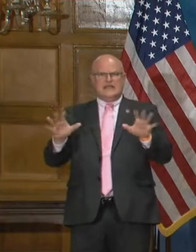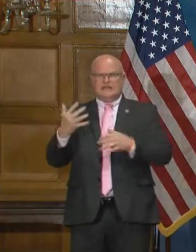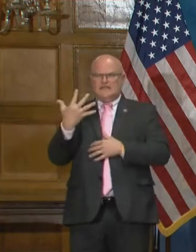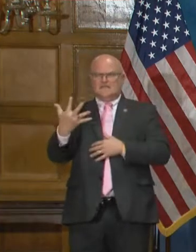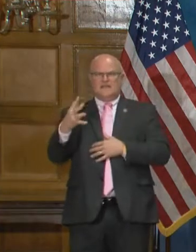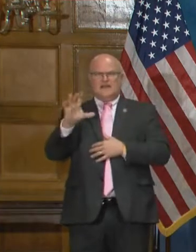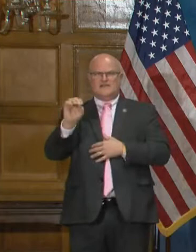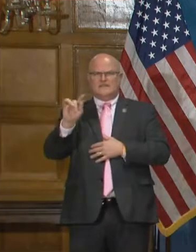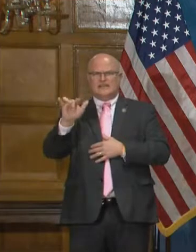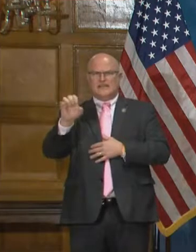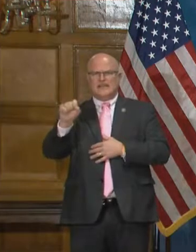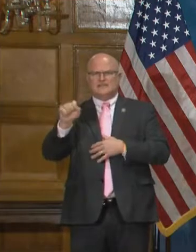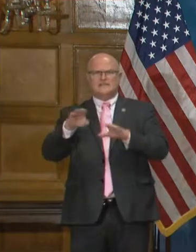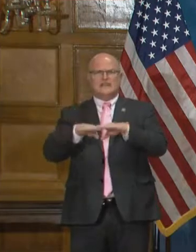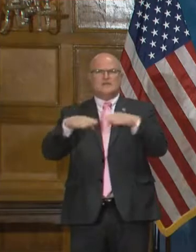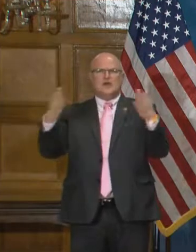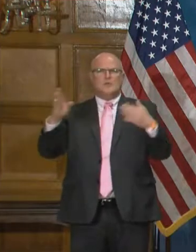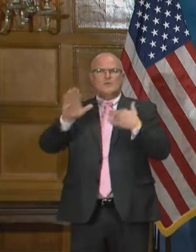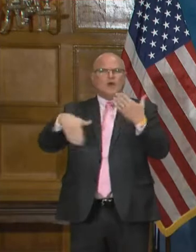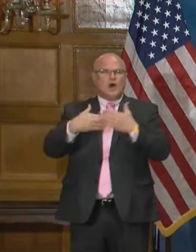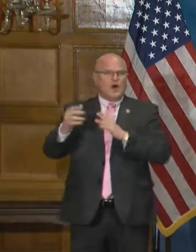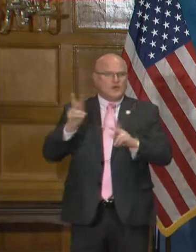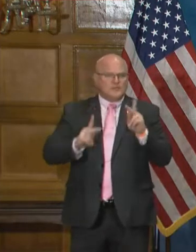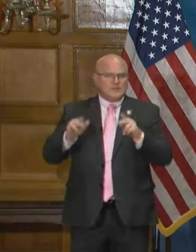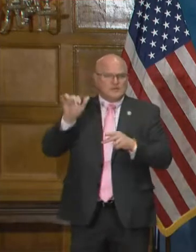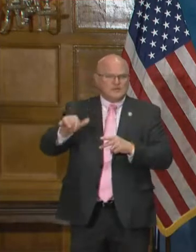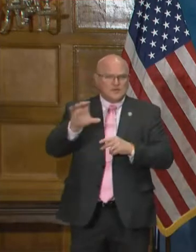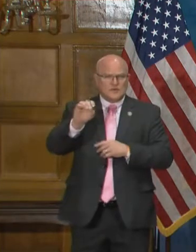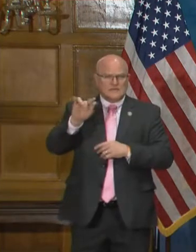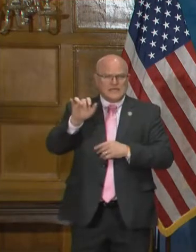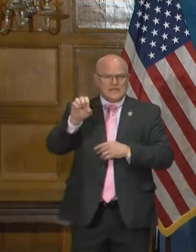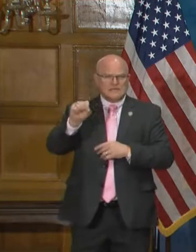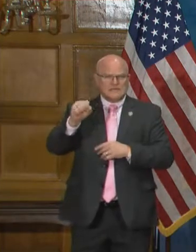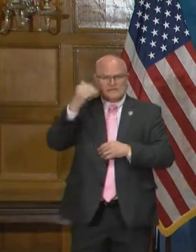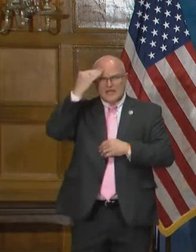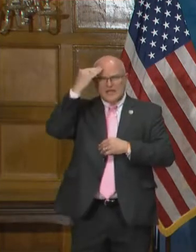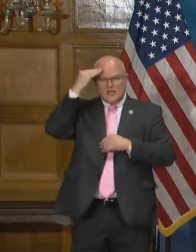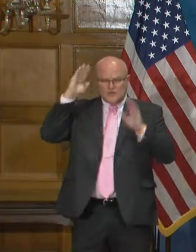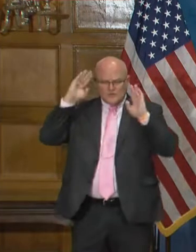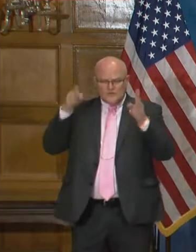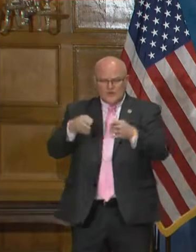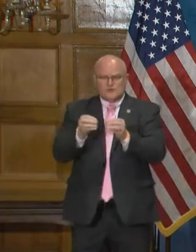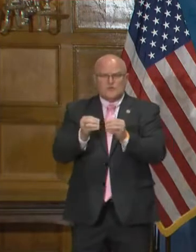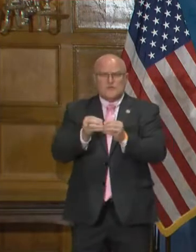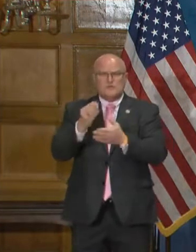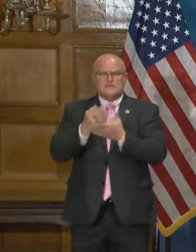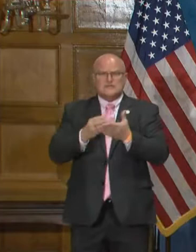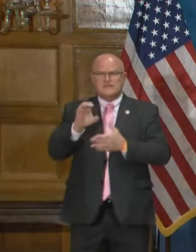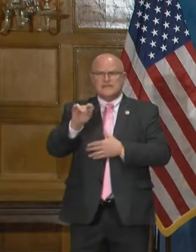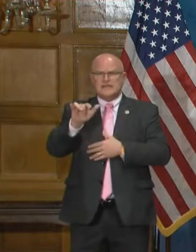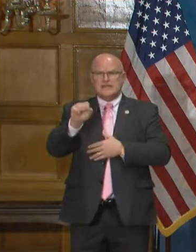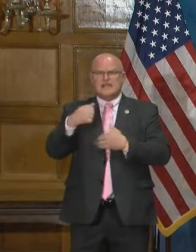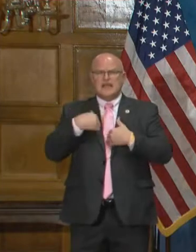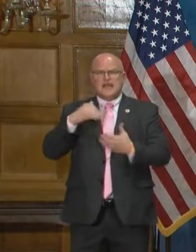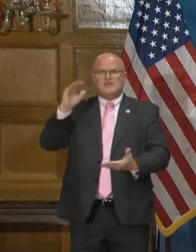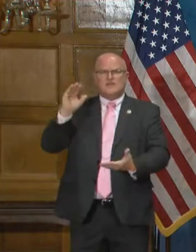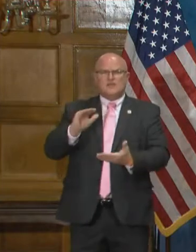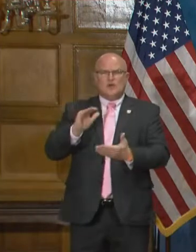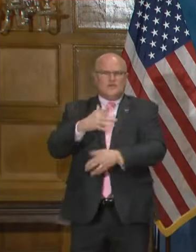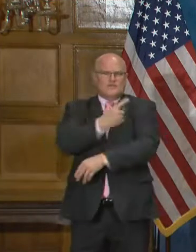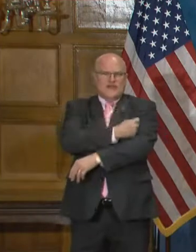counties. Is that going to be open to all residents within that county? Because I know we're focusing on, um, some of those counties that have lower